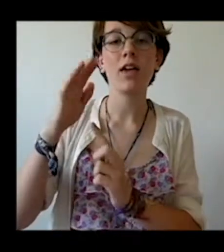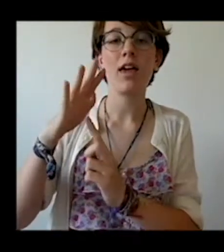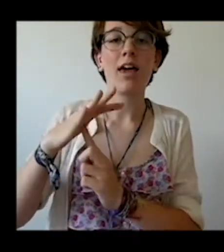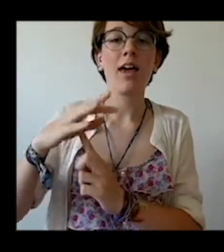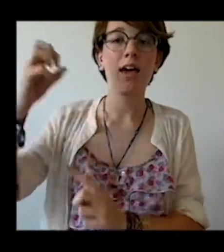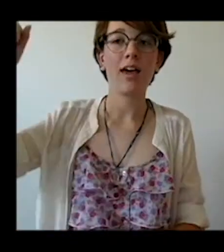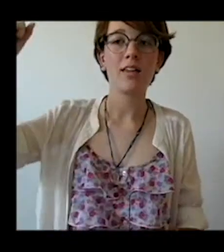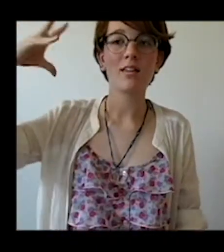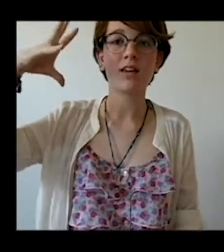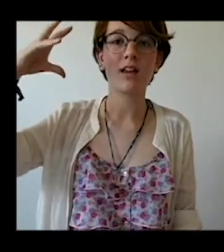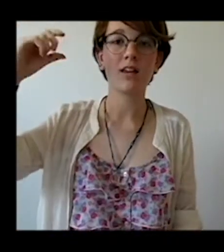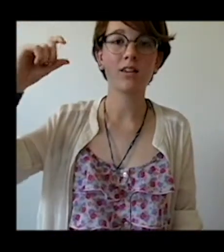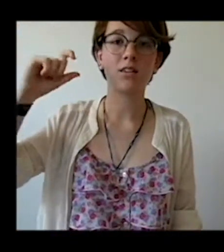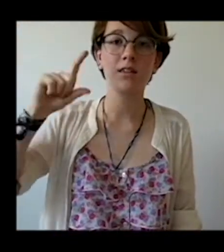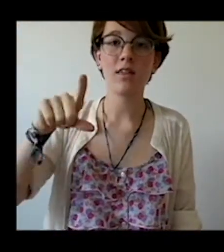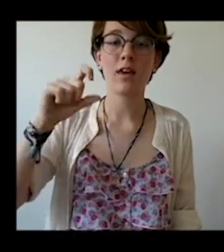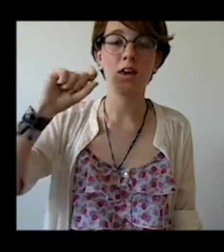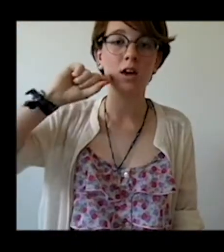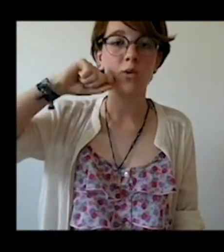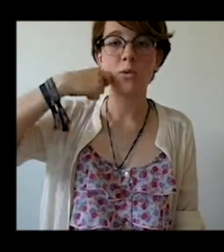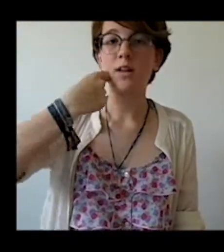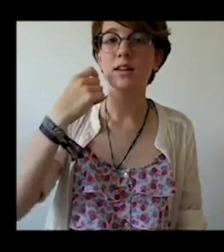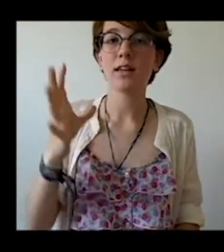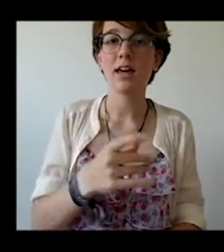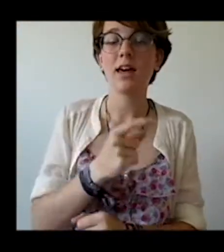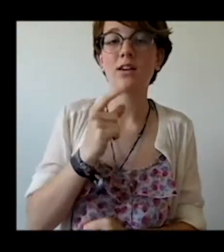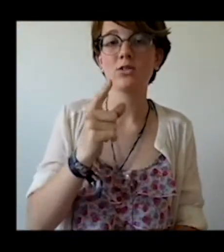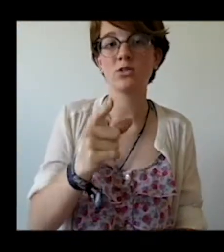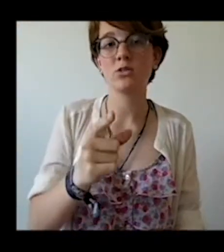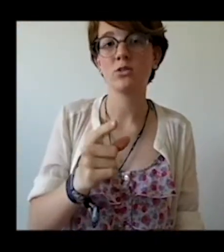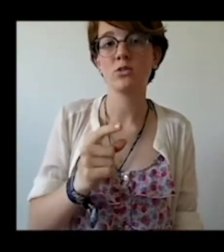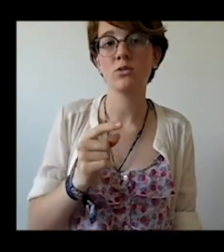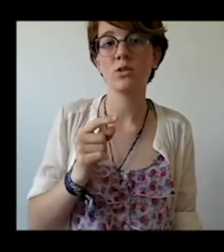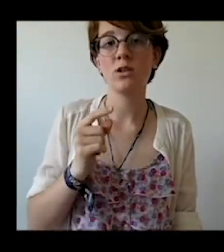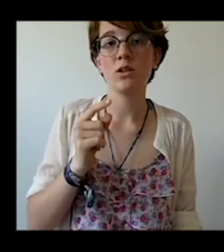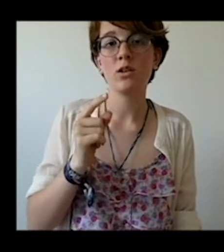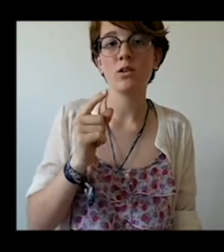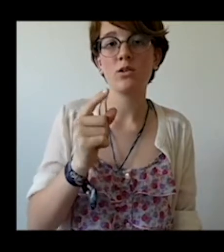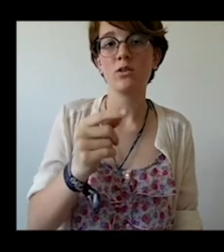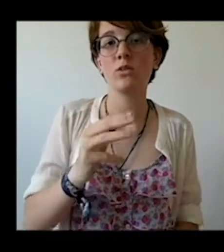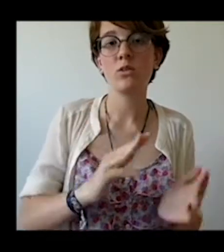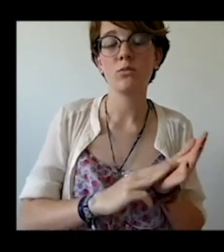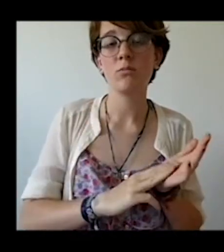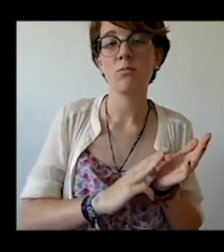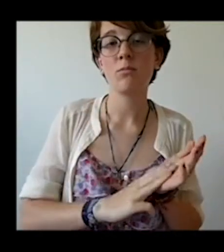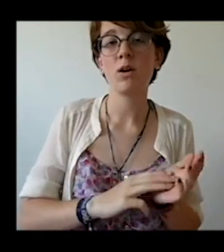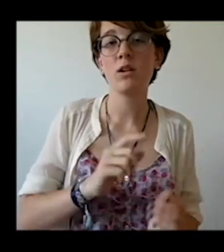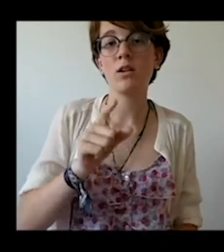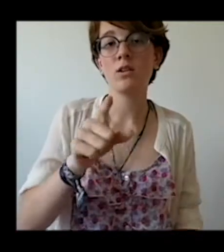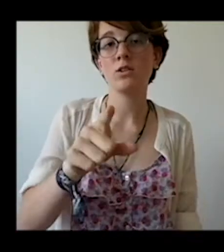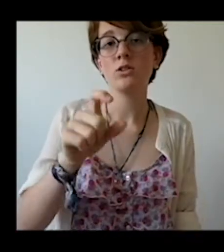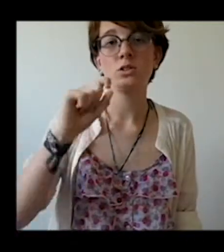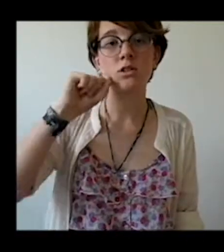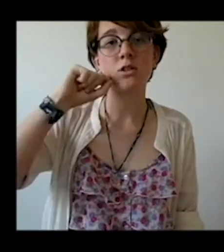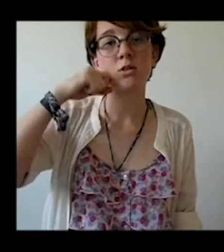headlights, they will catch you Your mother, she